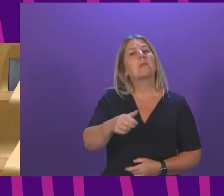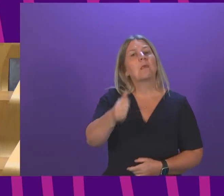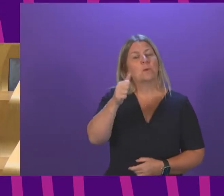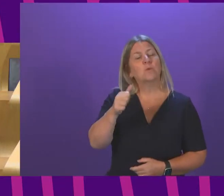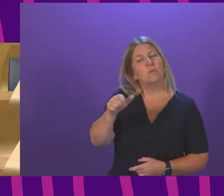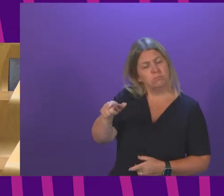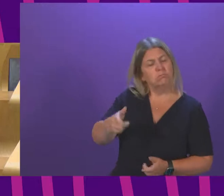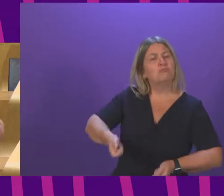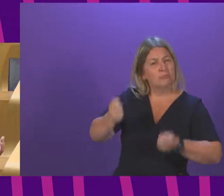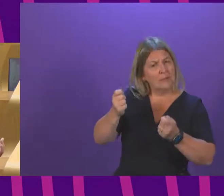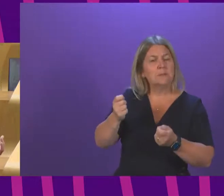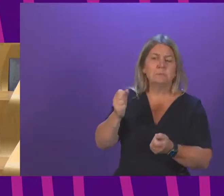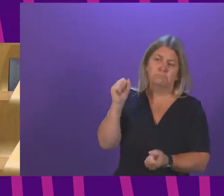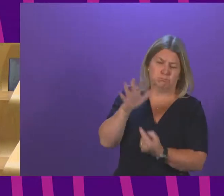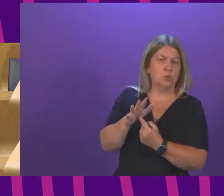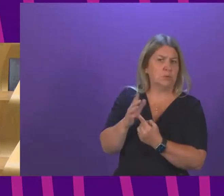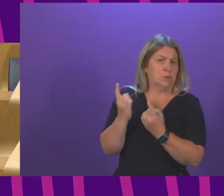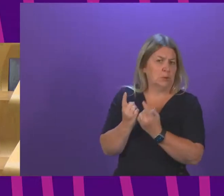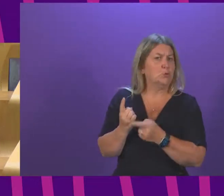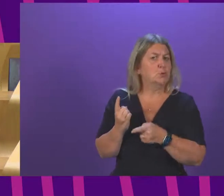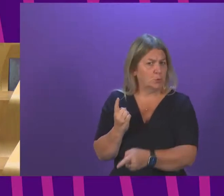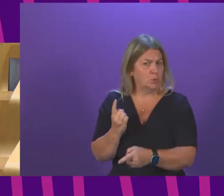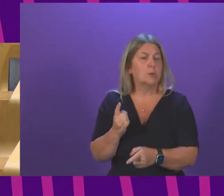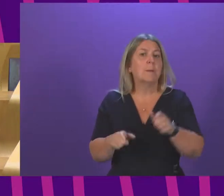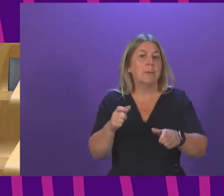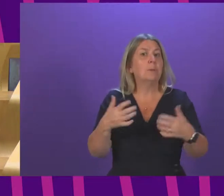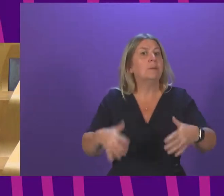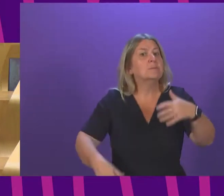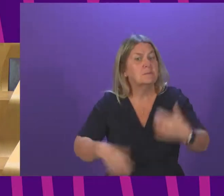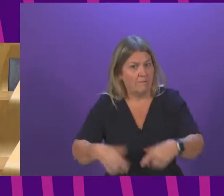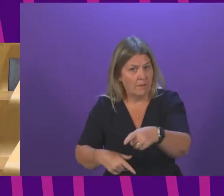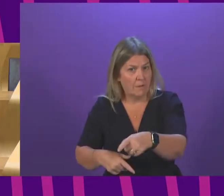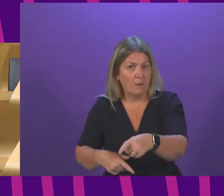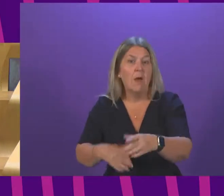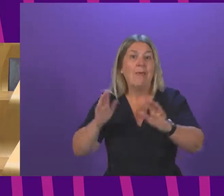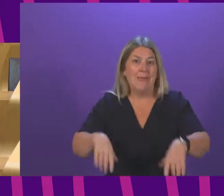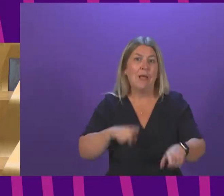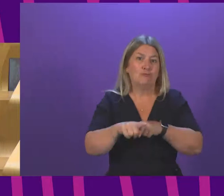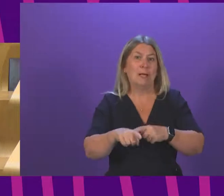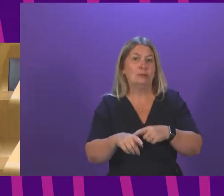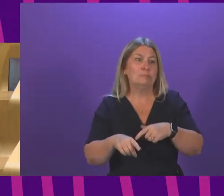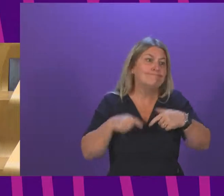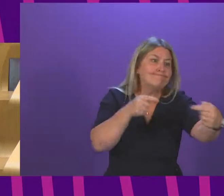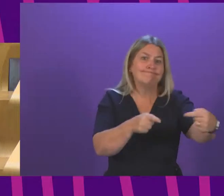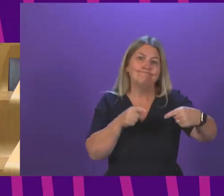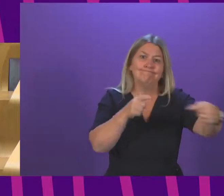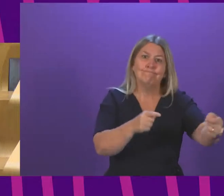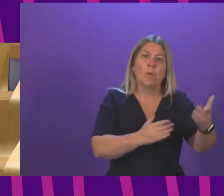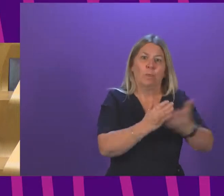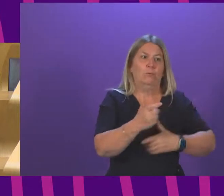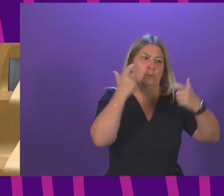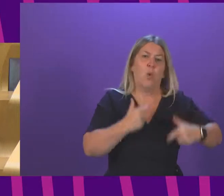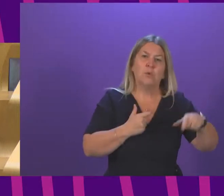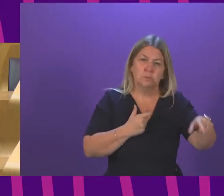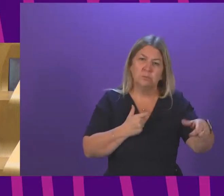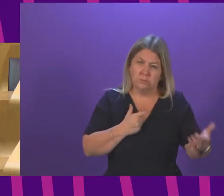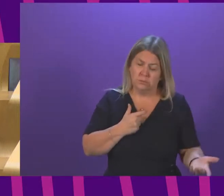face, where they have already suffered, and then trying to pursue those issues through the judicial system. That is exactly why the Government